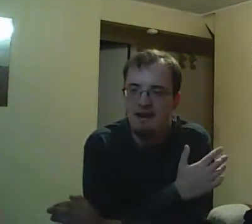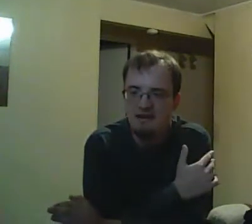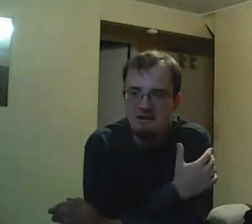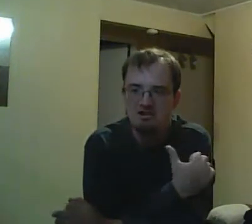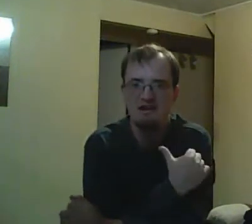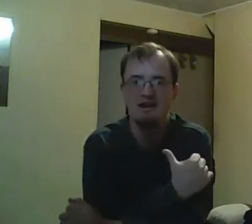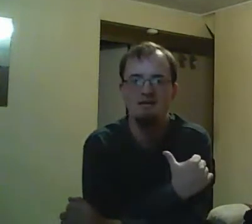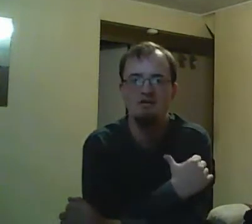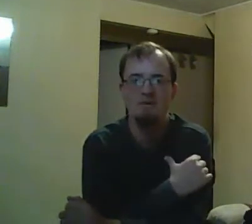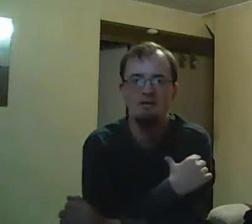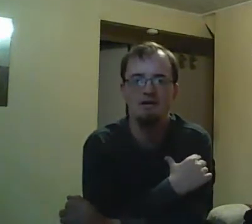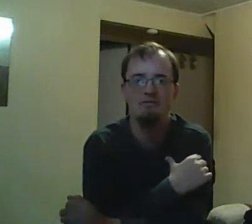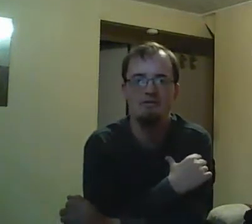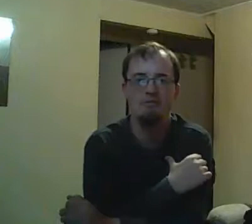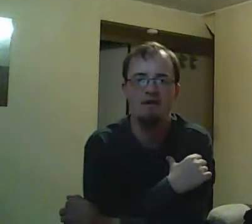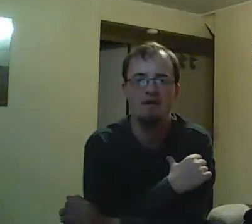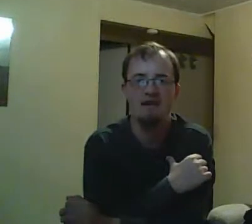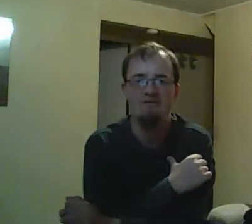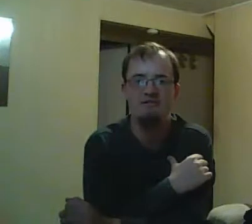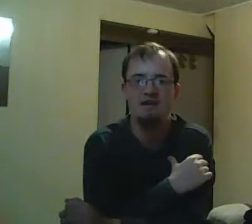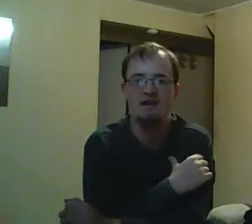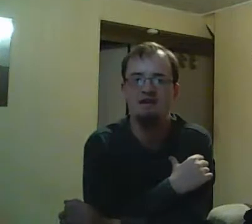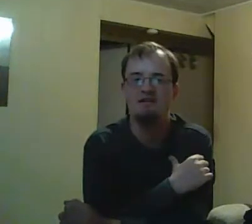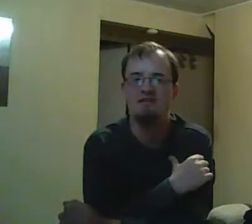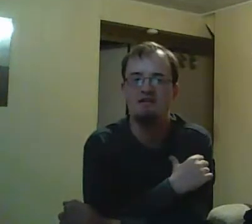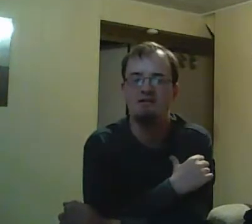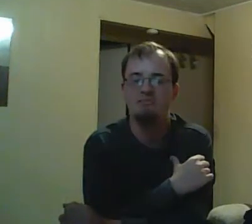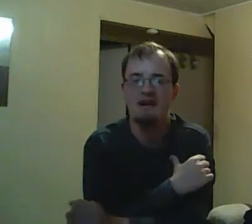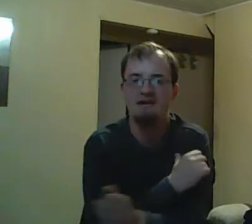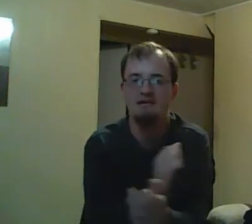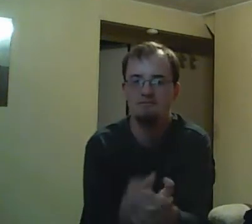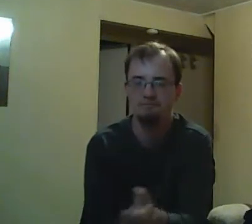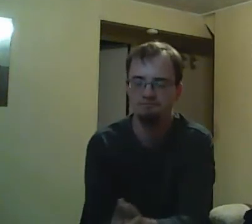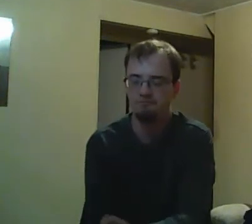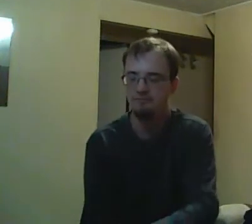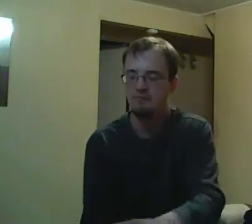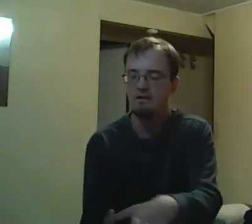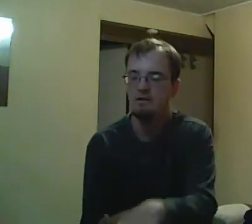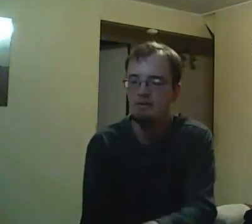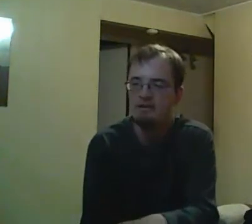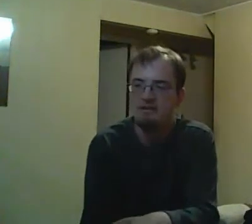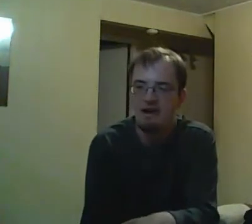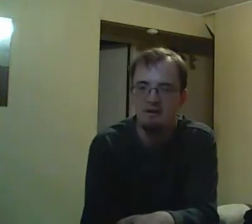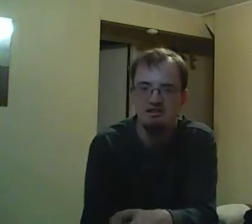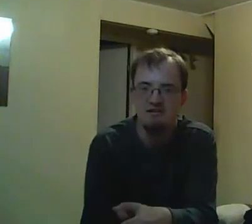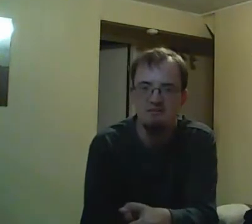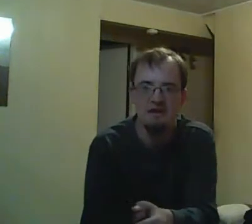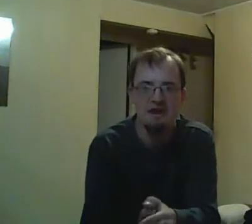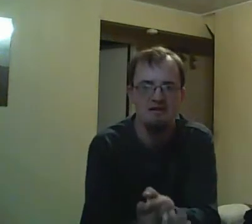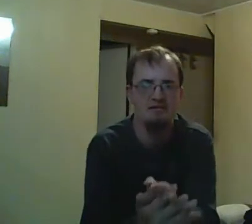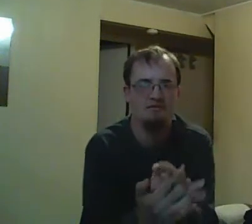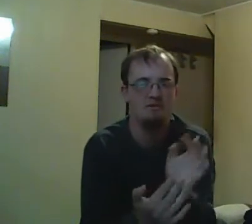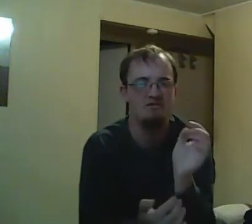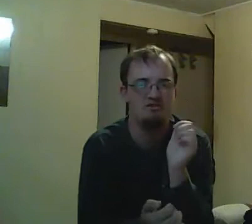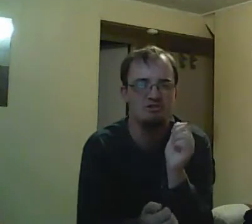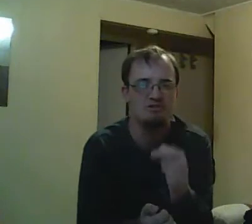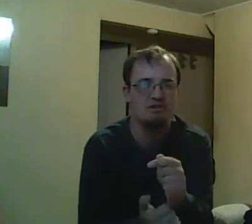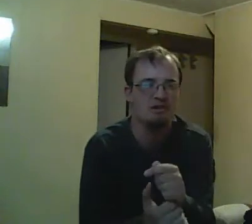That's the kind of sentiment I'm thinking about later, talking about. But anyway, so Rick is there with the pain and feathers. He looks bad, but Emma